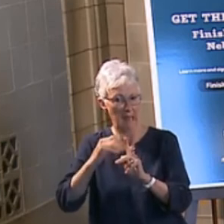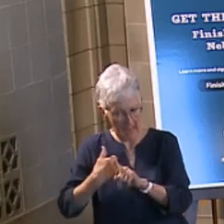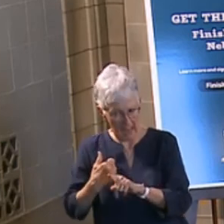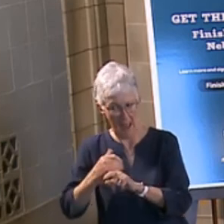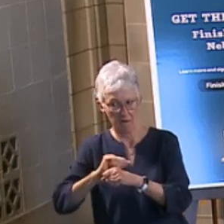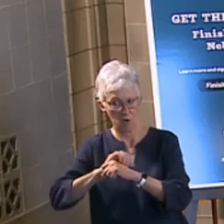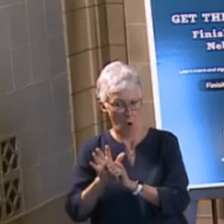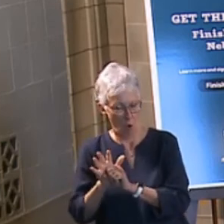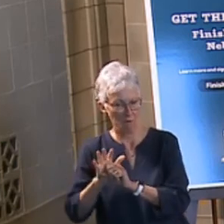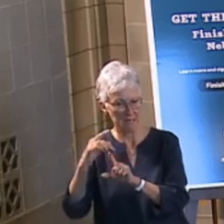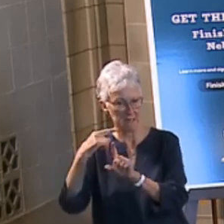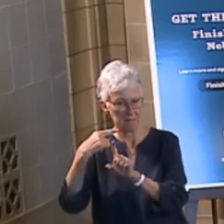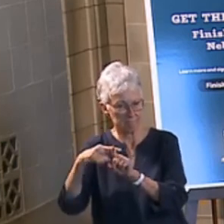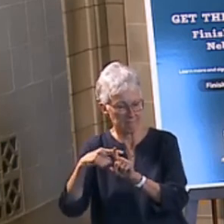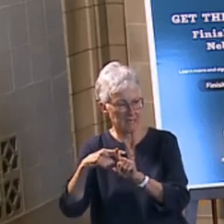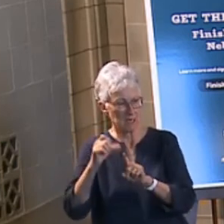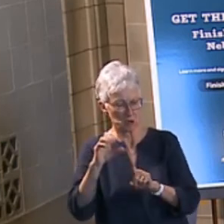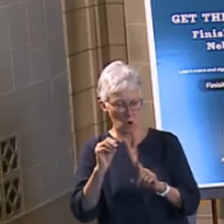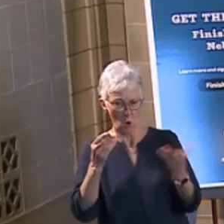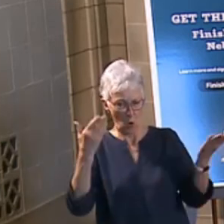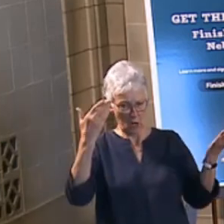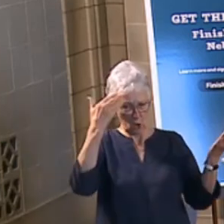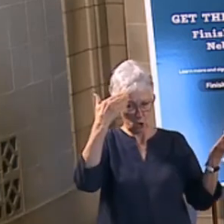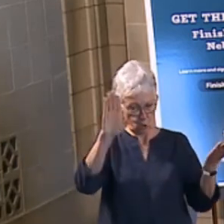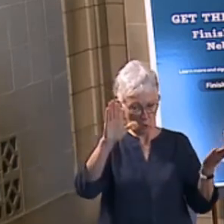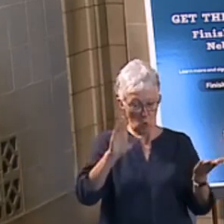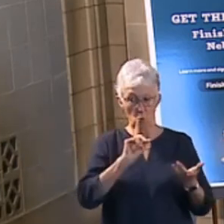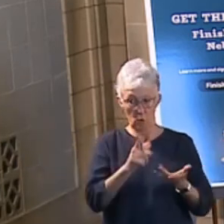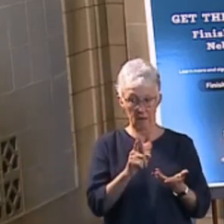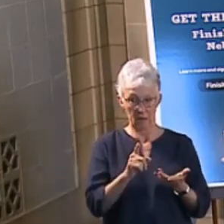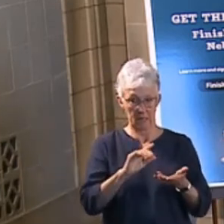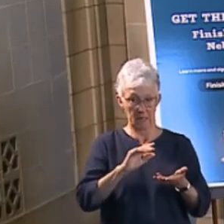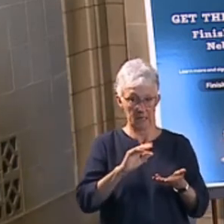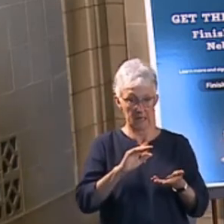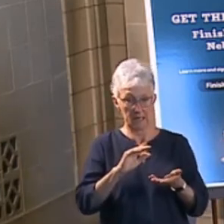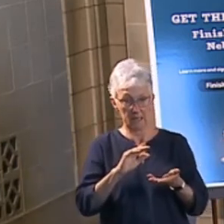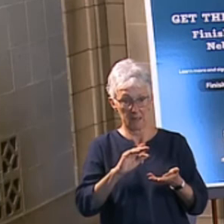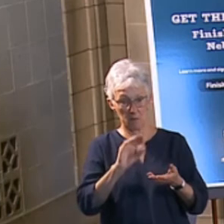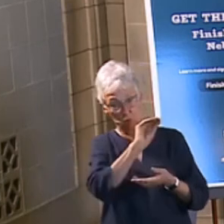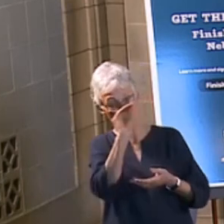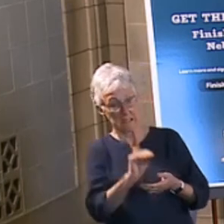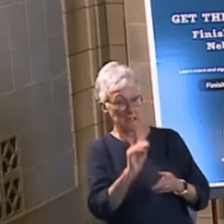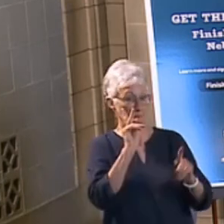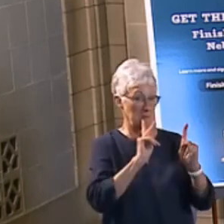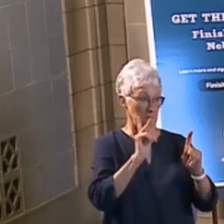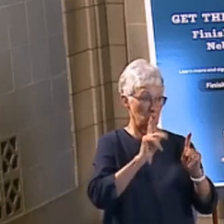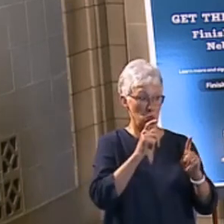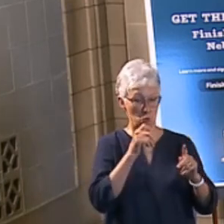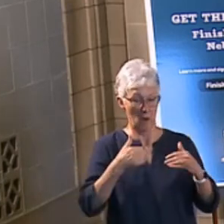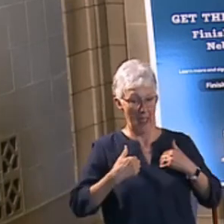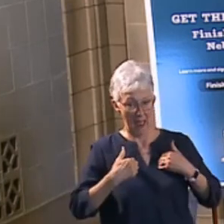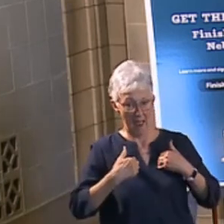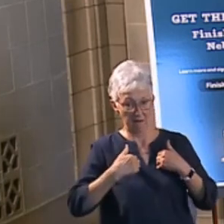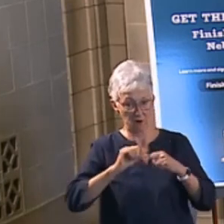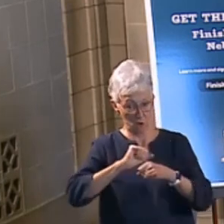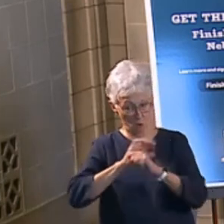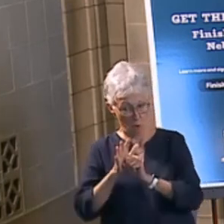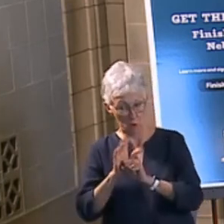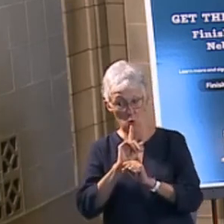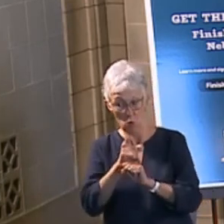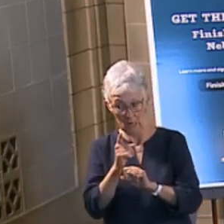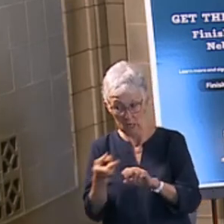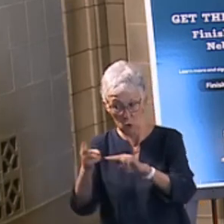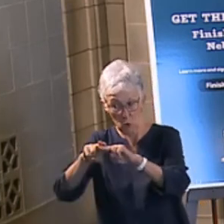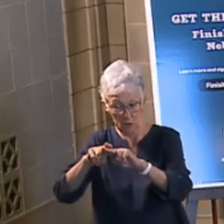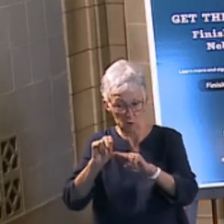sort of hard to use that as a metric. You know, we've always used, as we've said, the hospitalization data to really find if